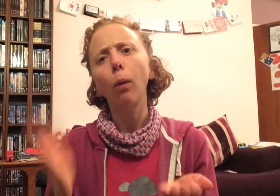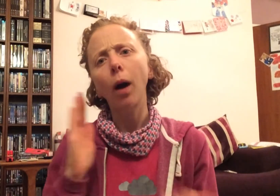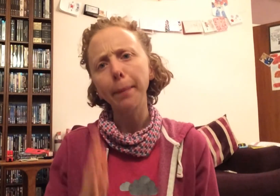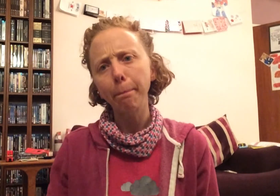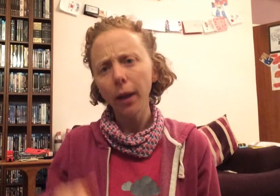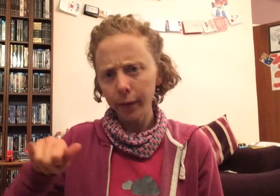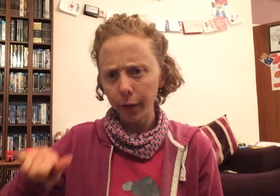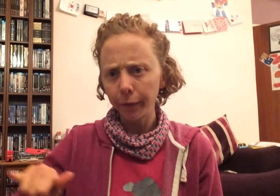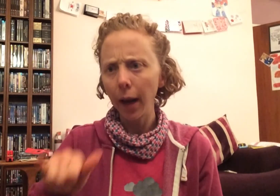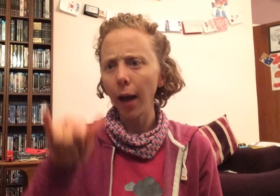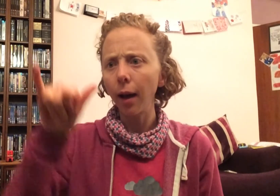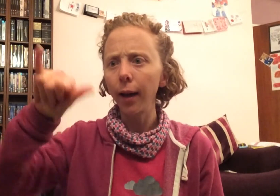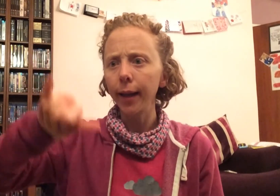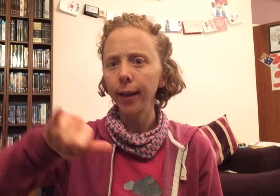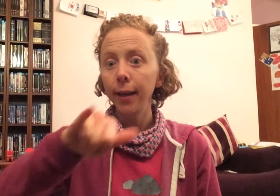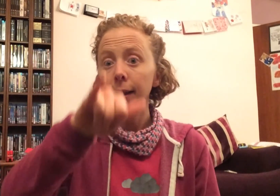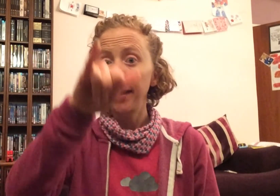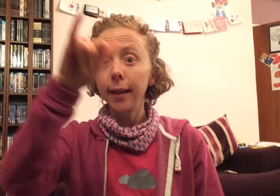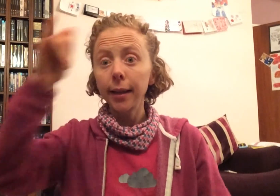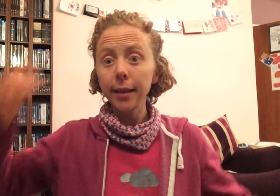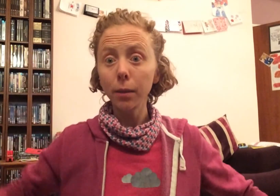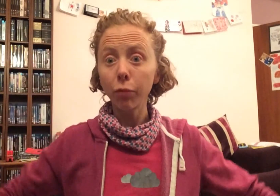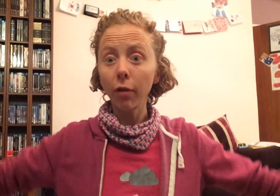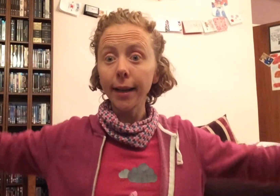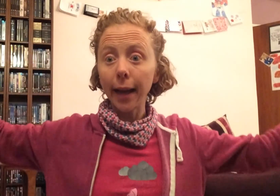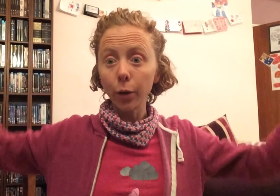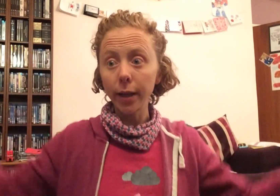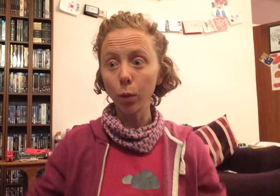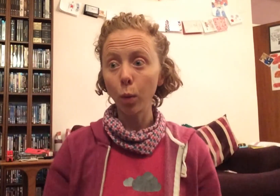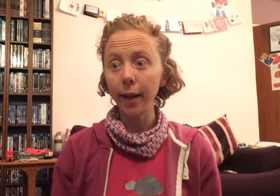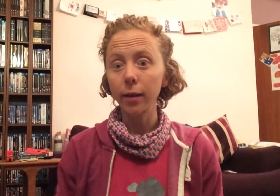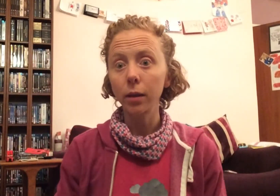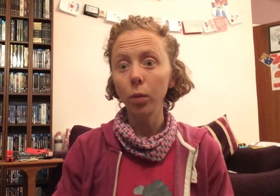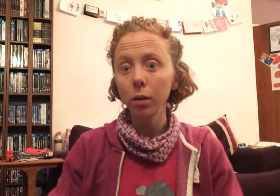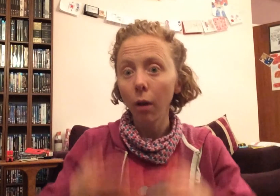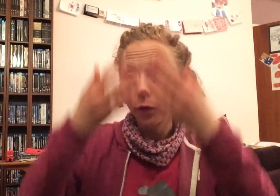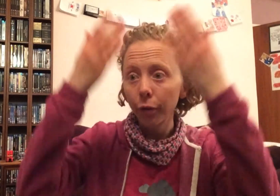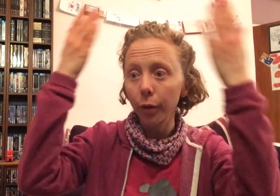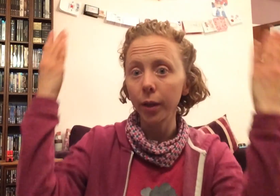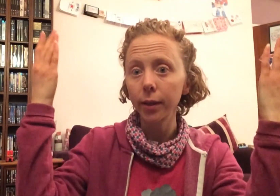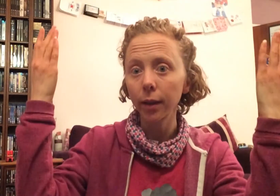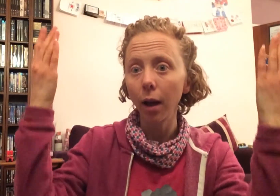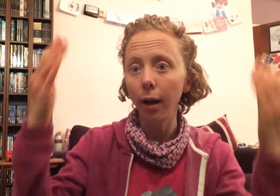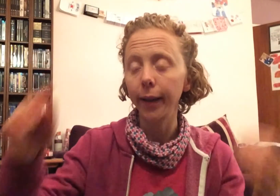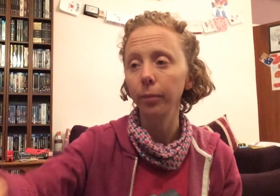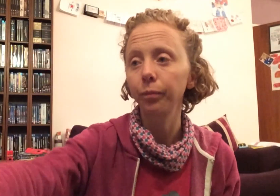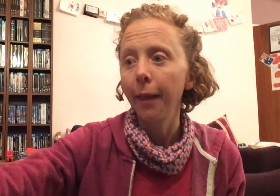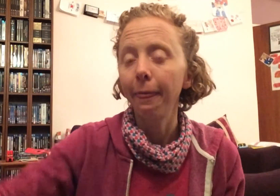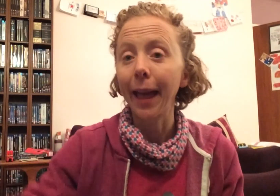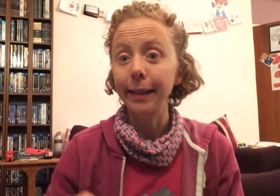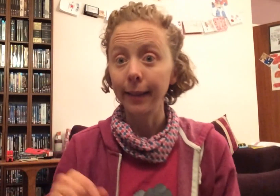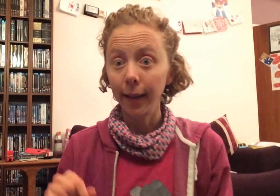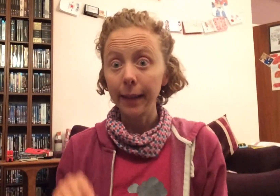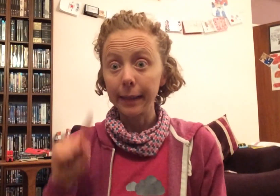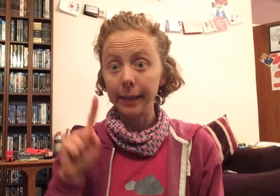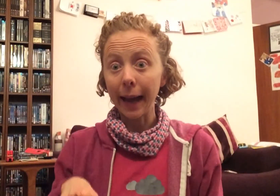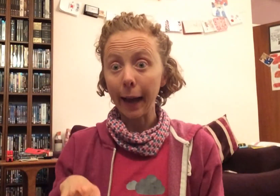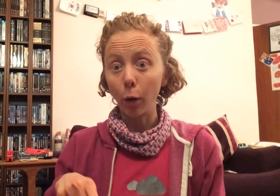I must fly. He spread out his wings and was off through the sky. Then down